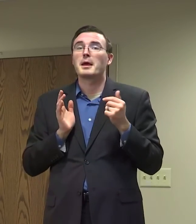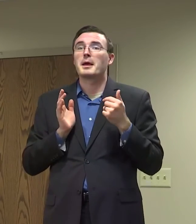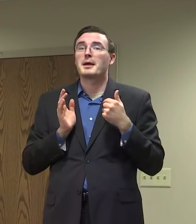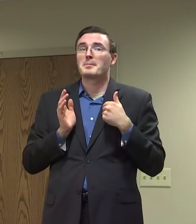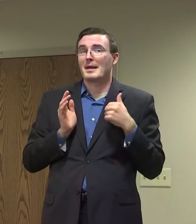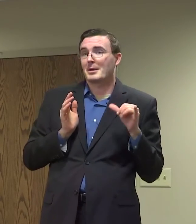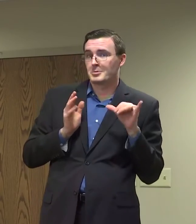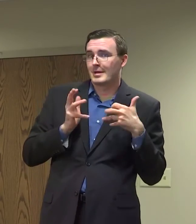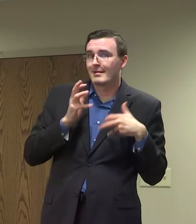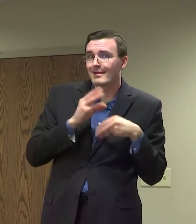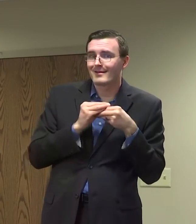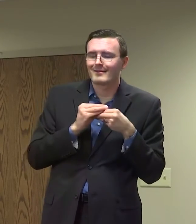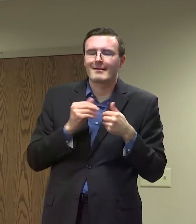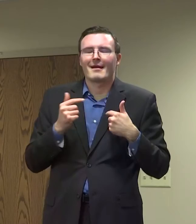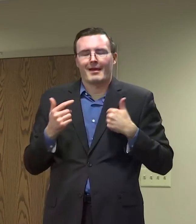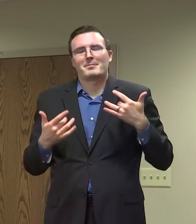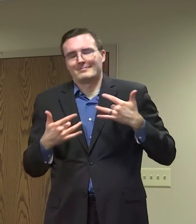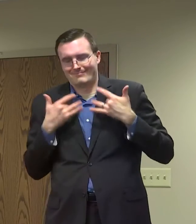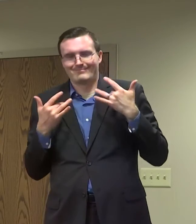are in Phase 4.